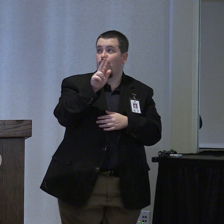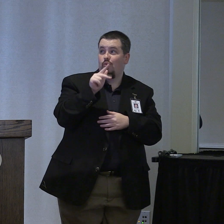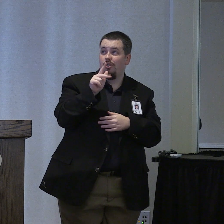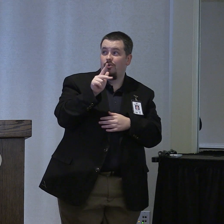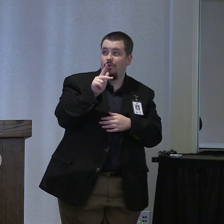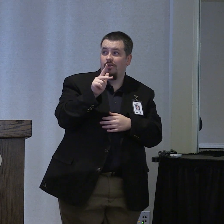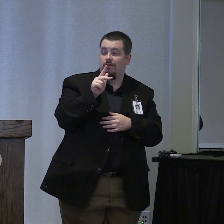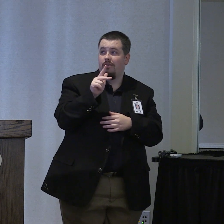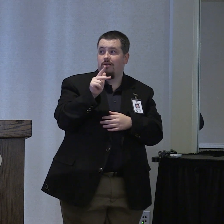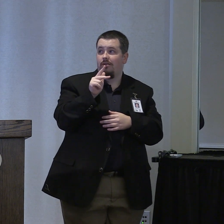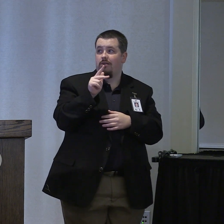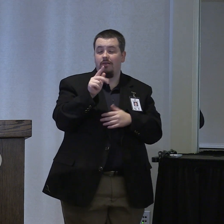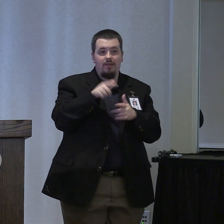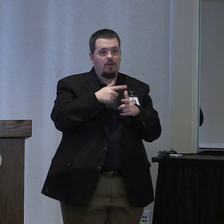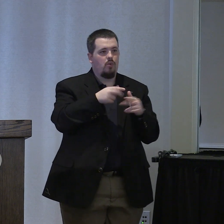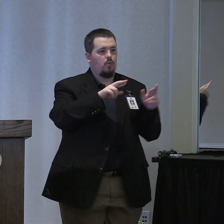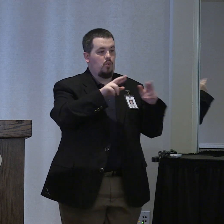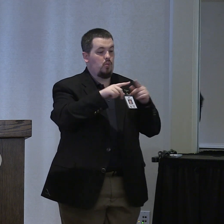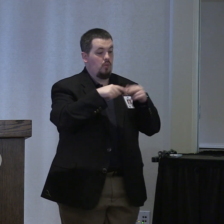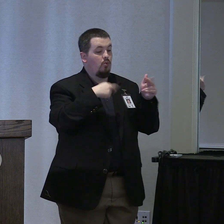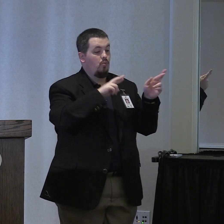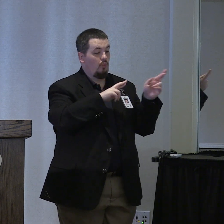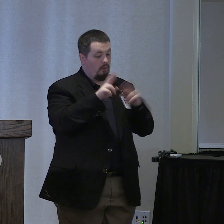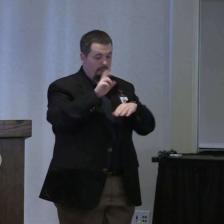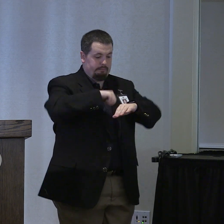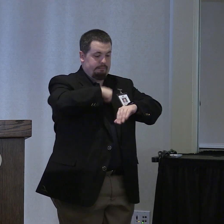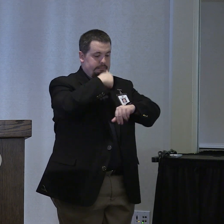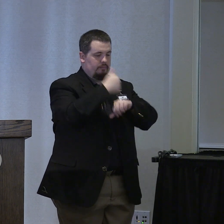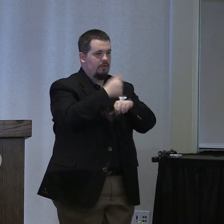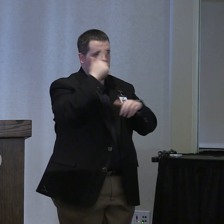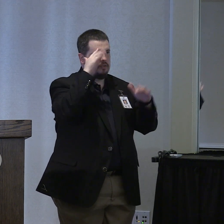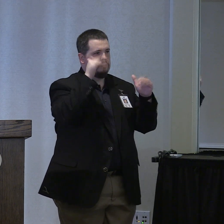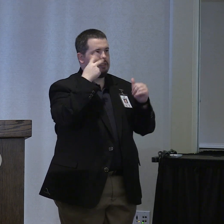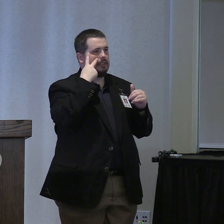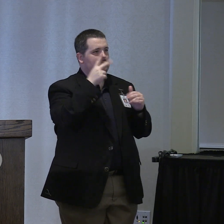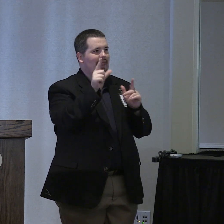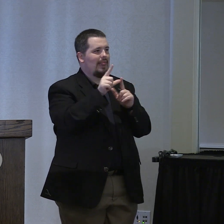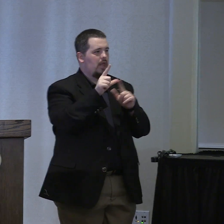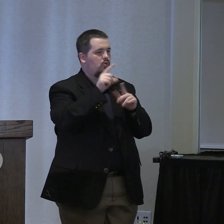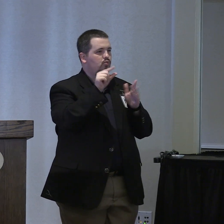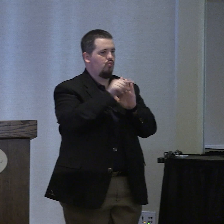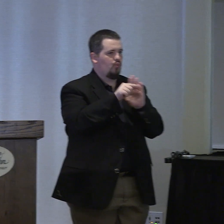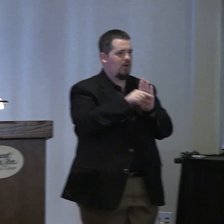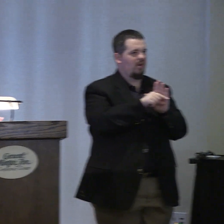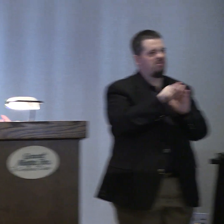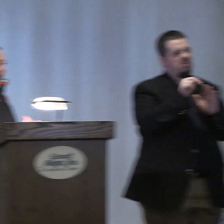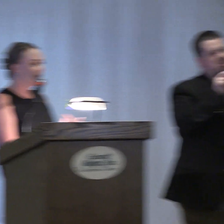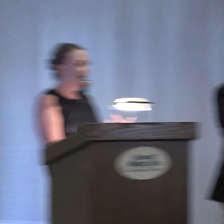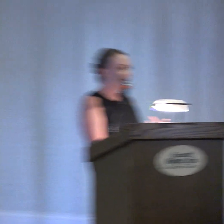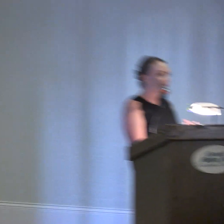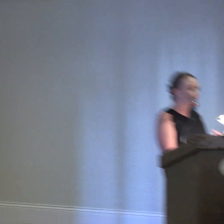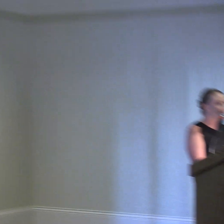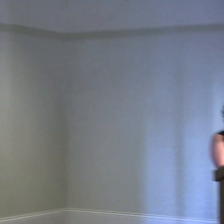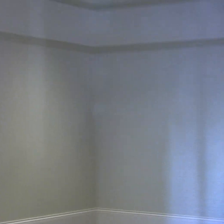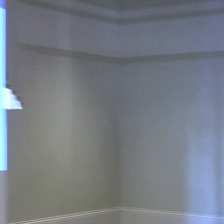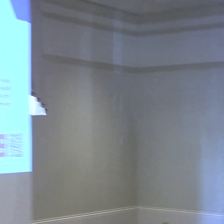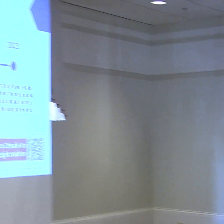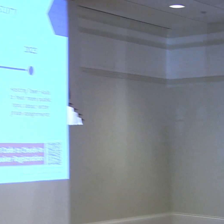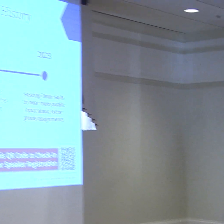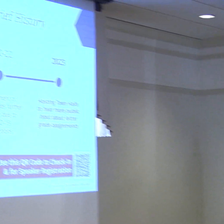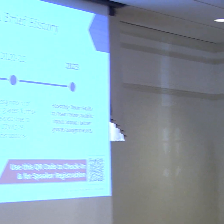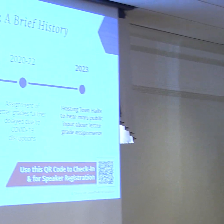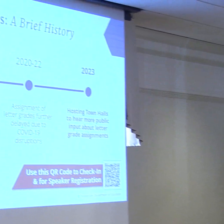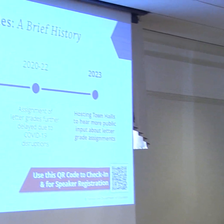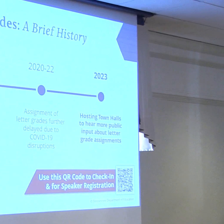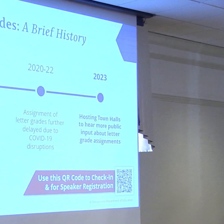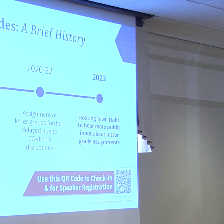when we get ready to to implement this law you can expect to see letter grades in november right around the time that